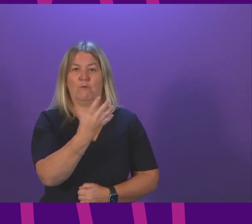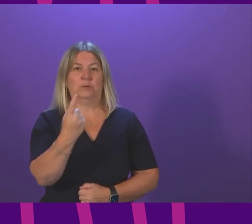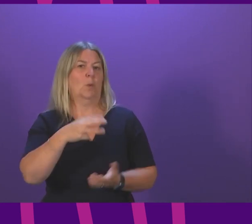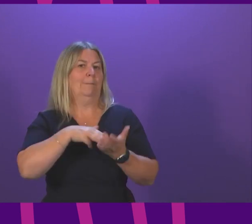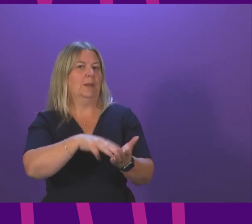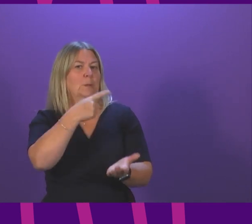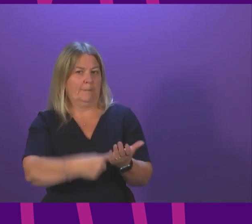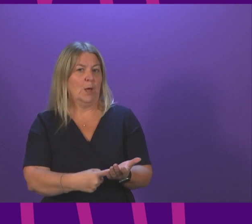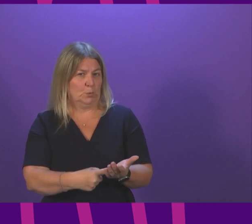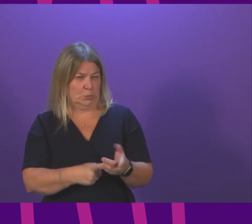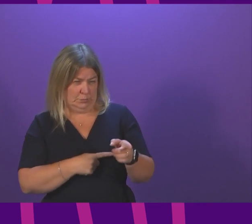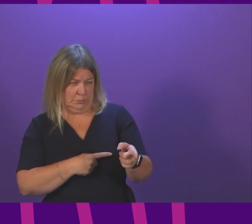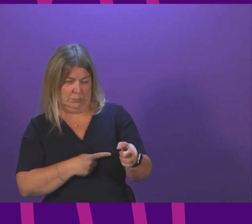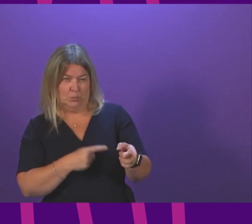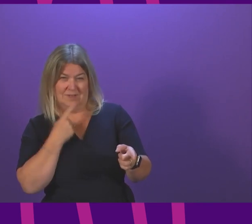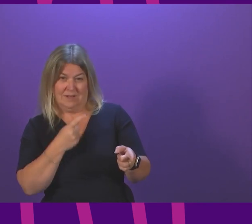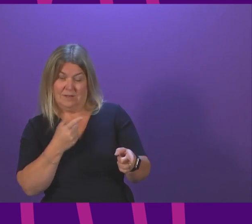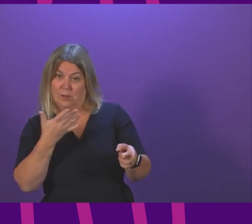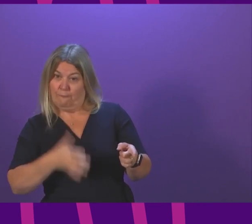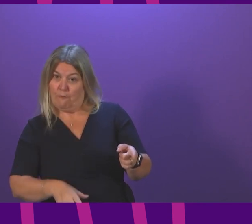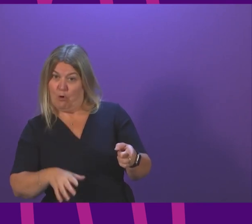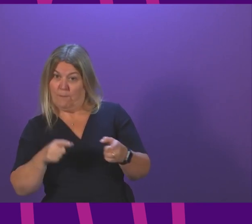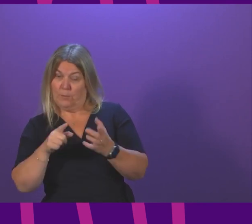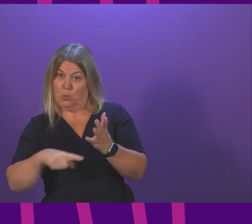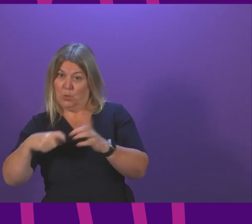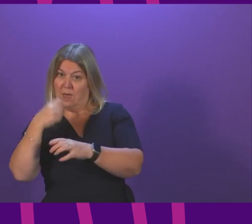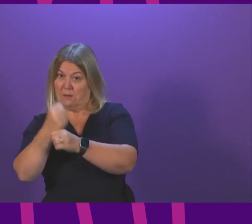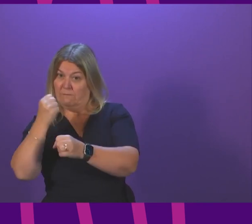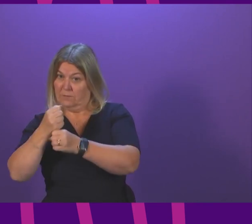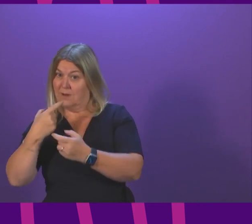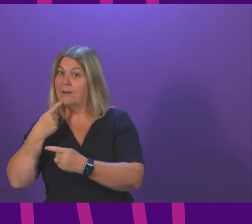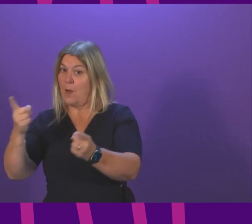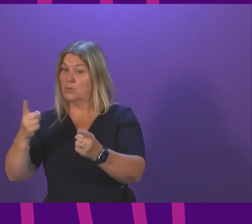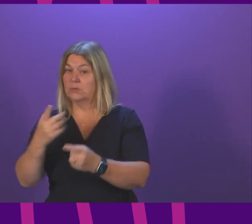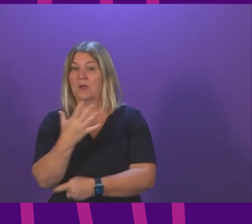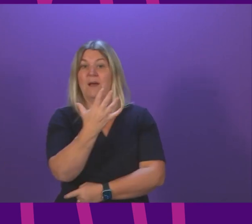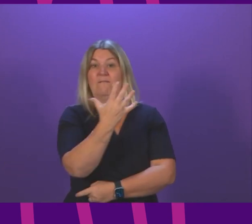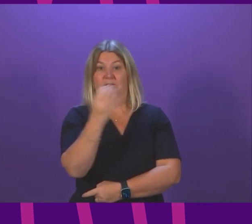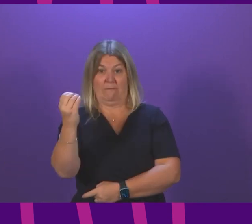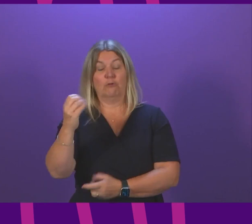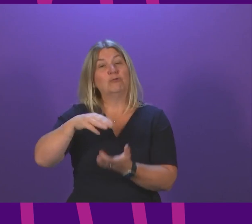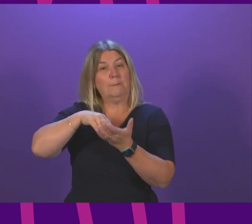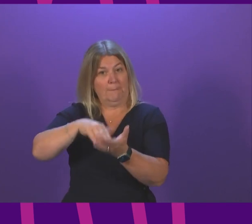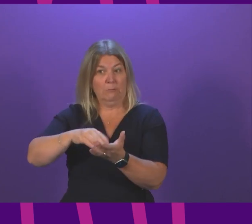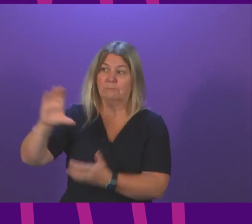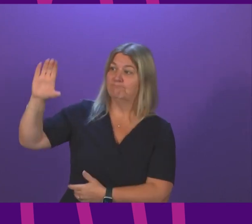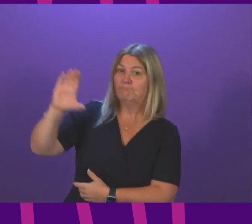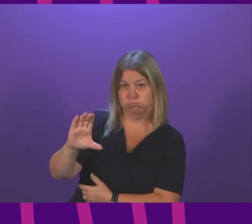that Anna Sarwar is referring to I assume is what will flow from the announcement of the UK Government this morning of a £500 million fund